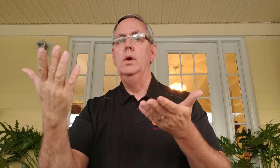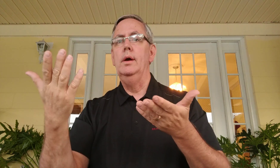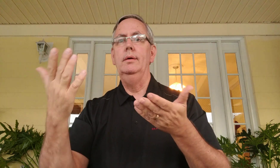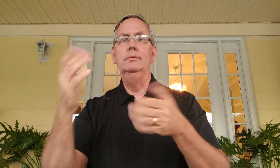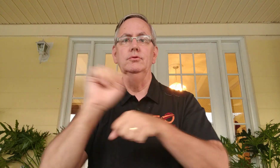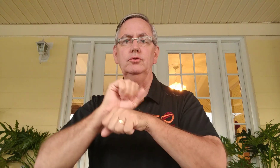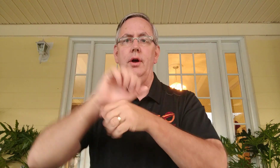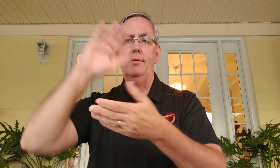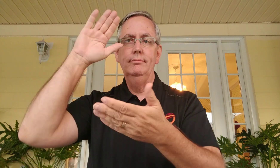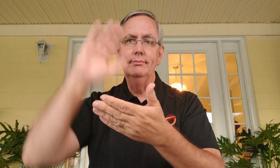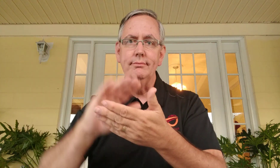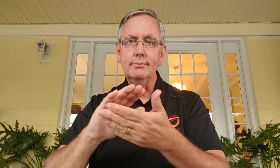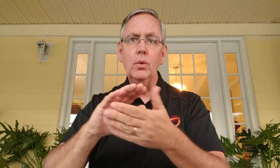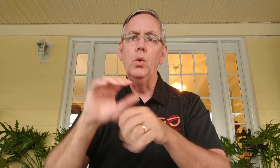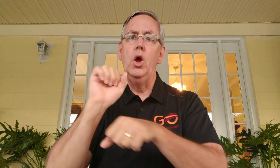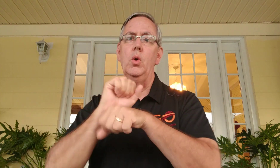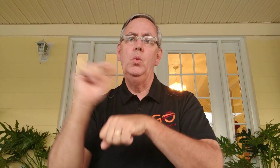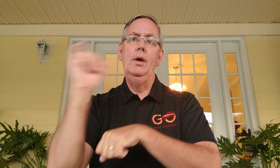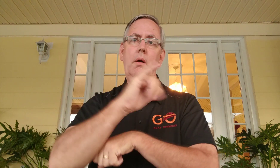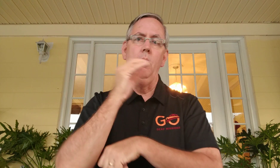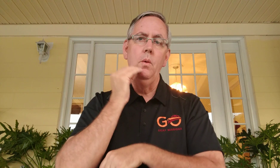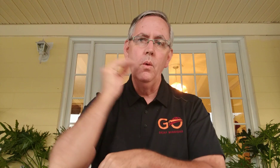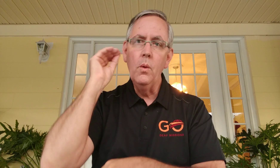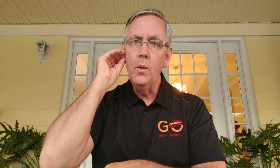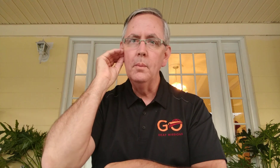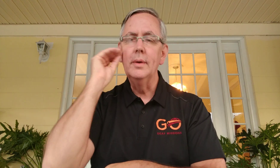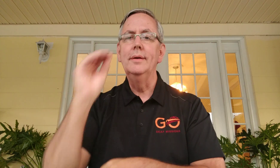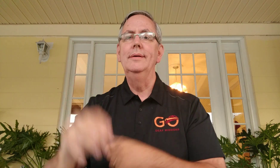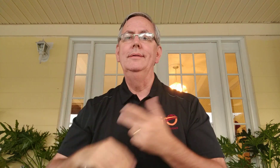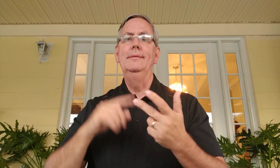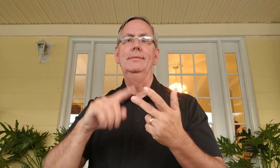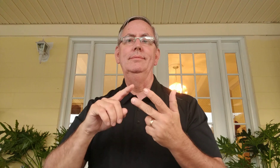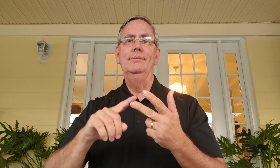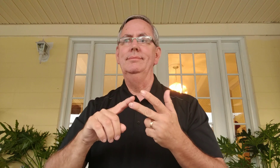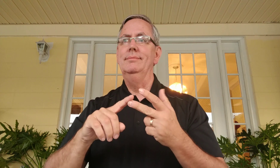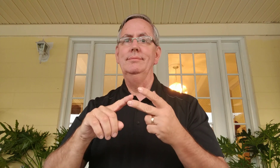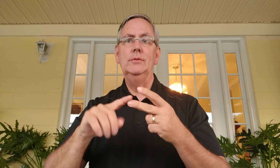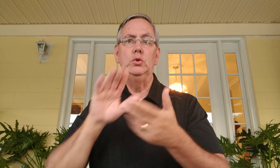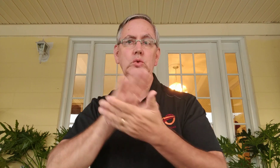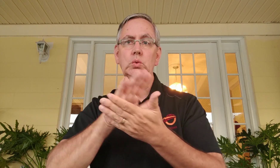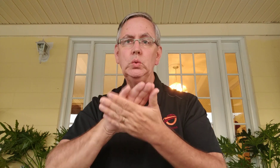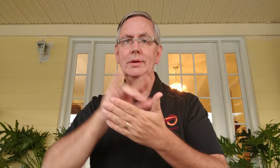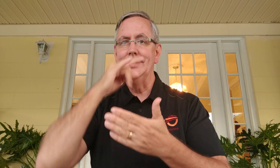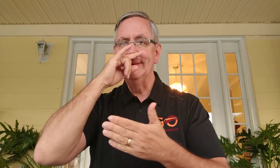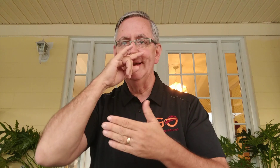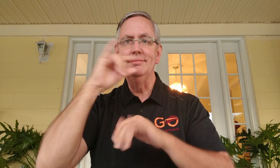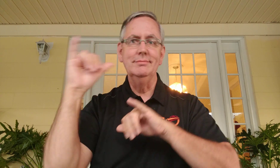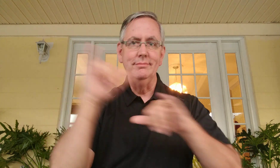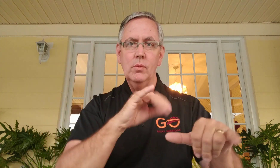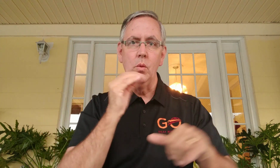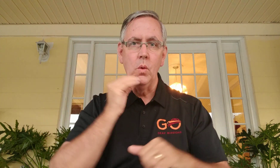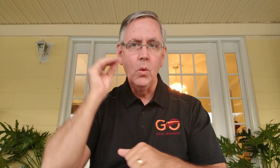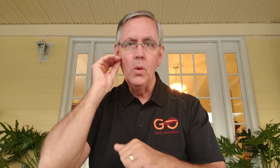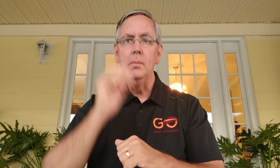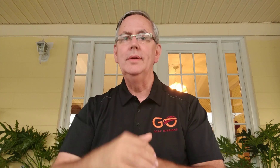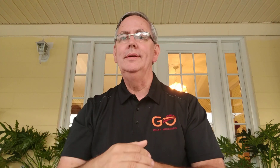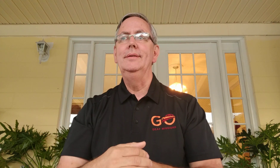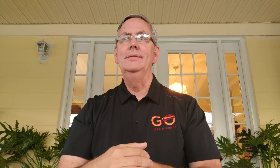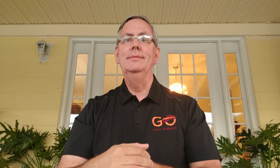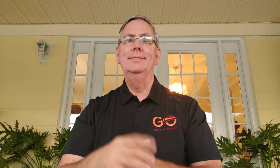people have been laid off, or their hours have been reduced, or they're working from home. Our school kids are home.